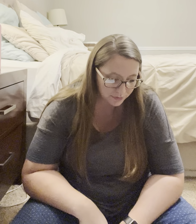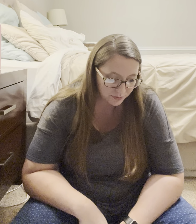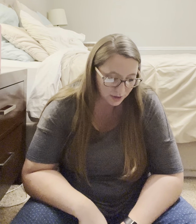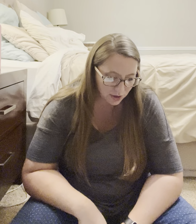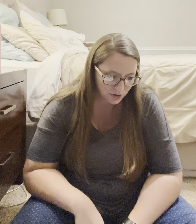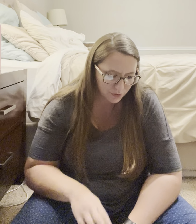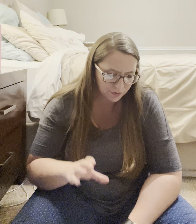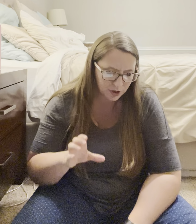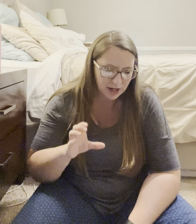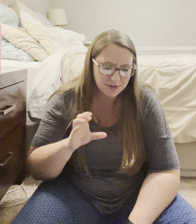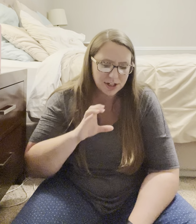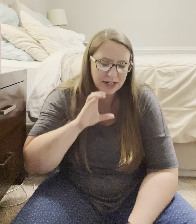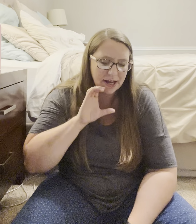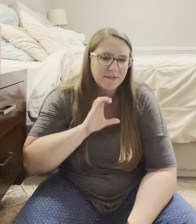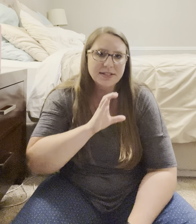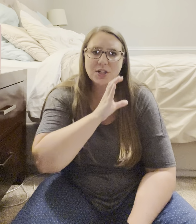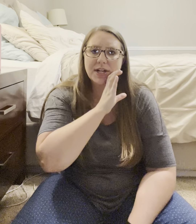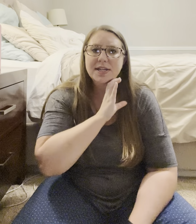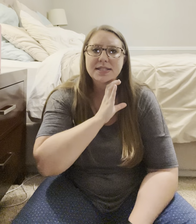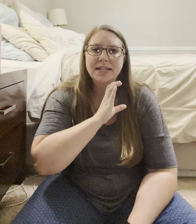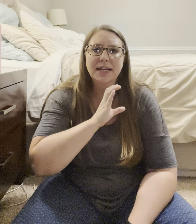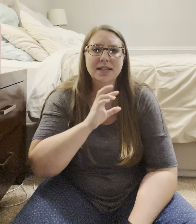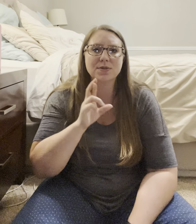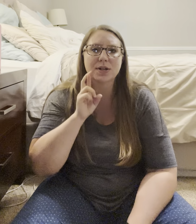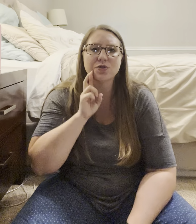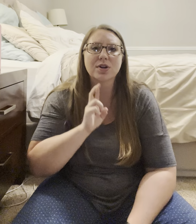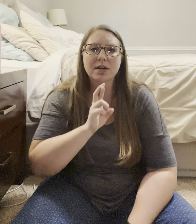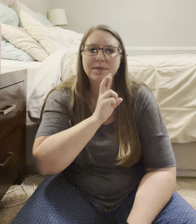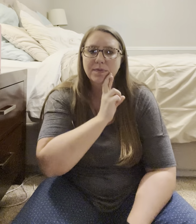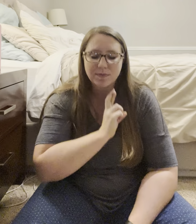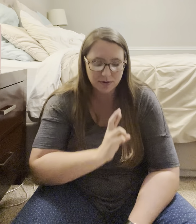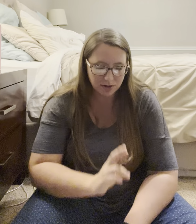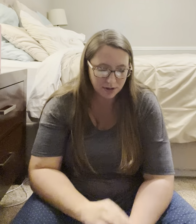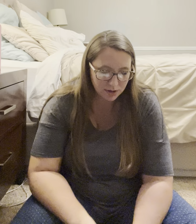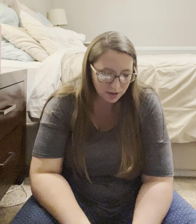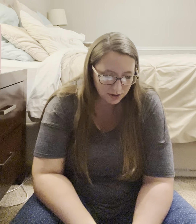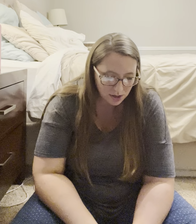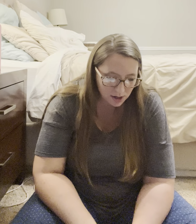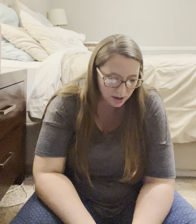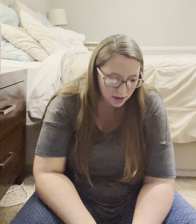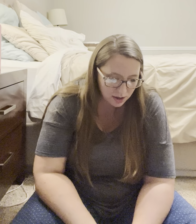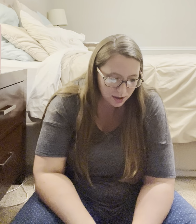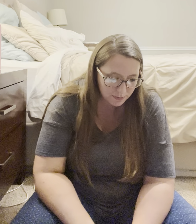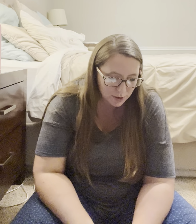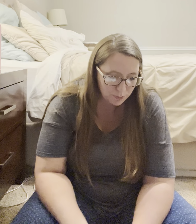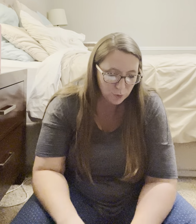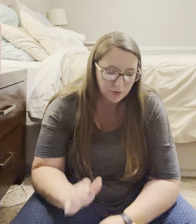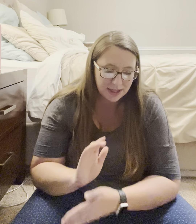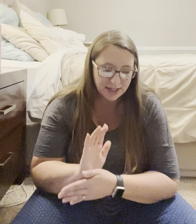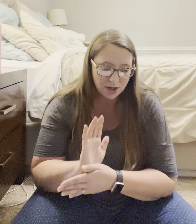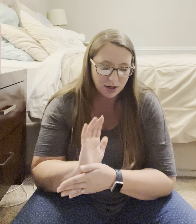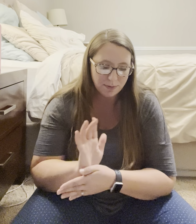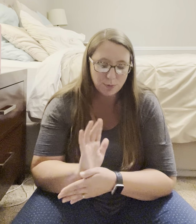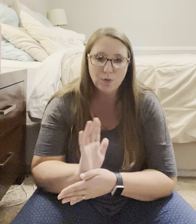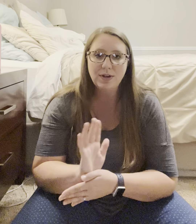I don't know if you've learned a cafeteria. Cafeteria. See hands. Restaurant. Um, movie theater. Movie.